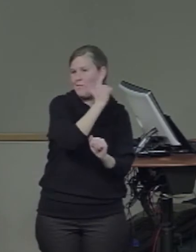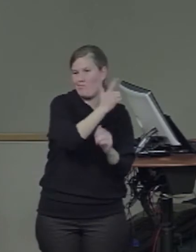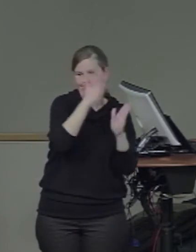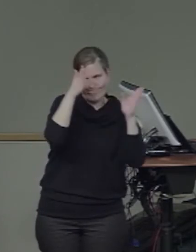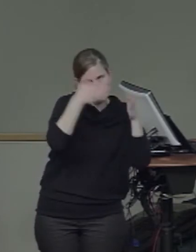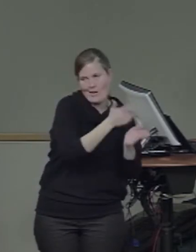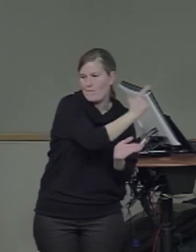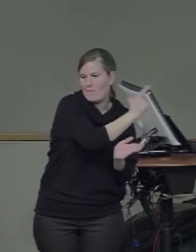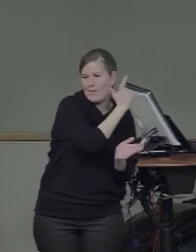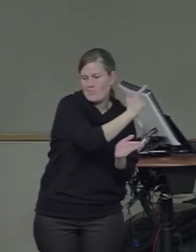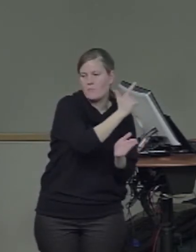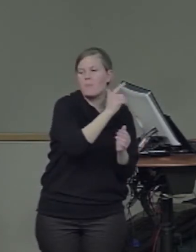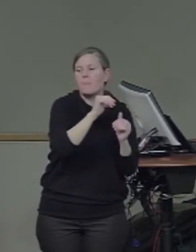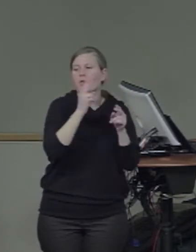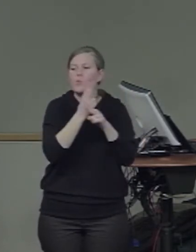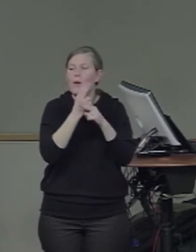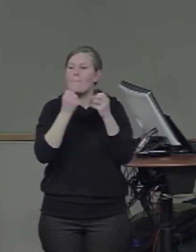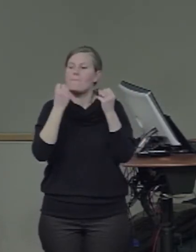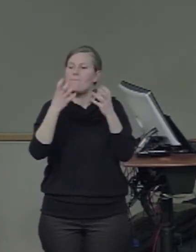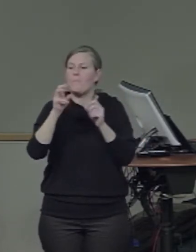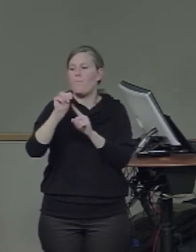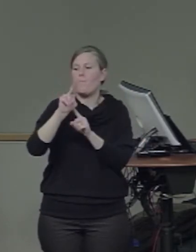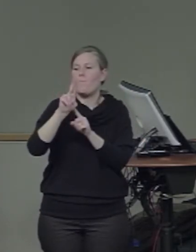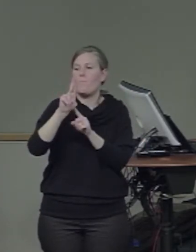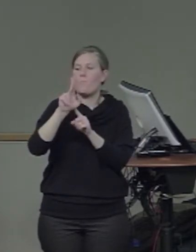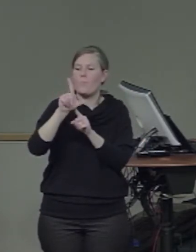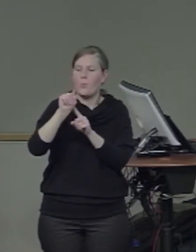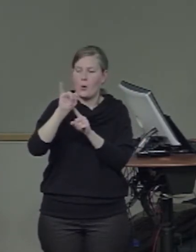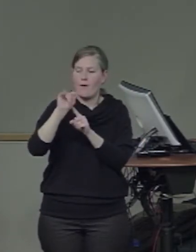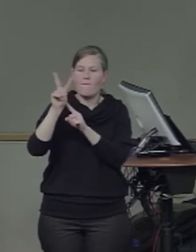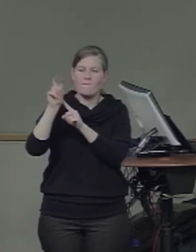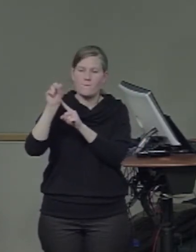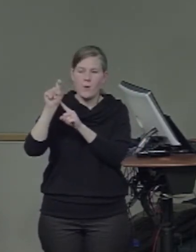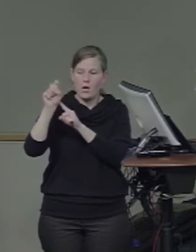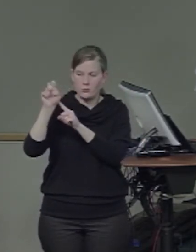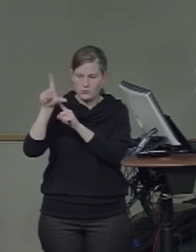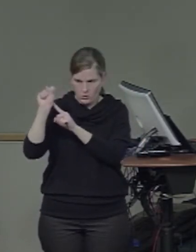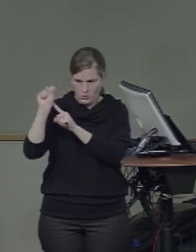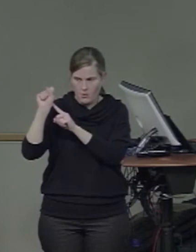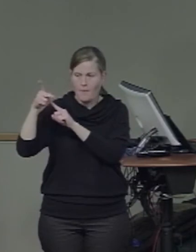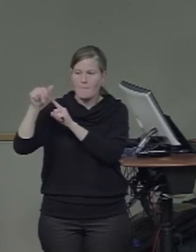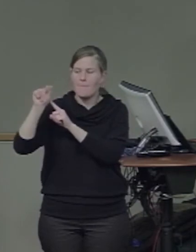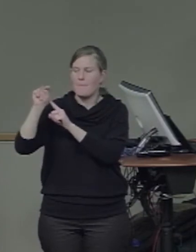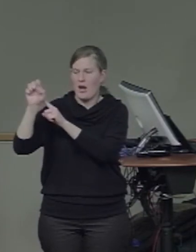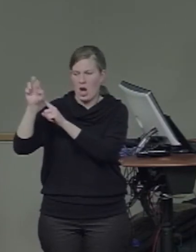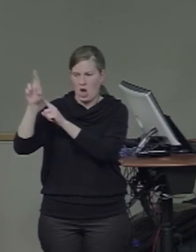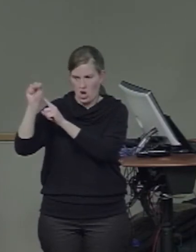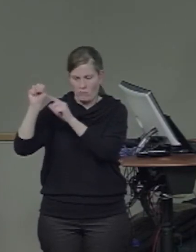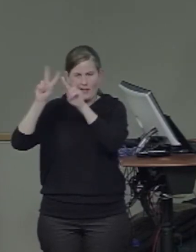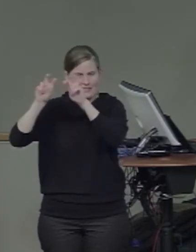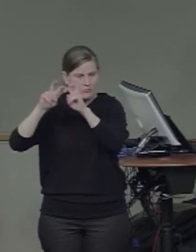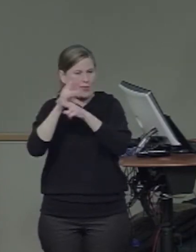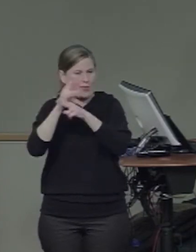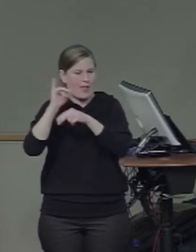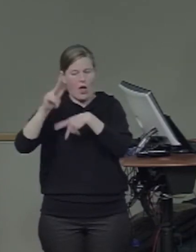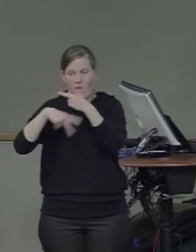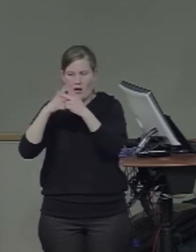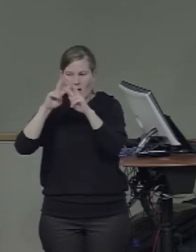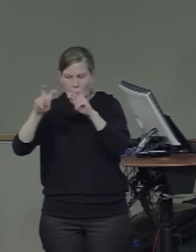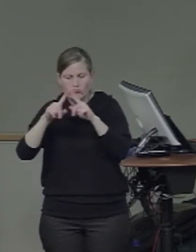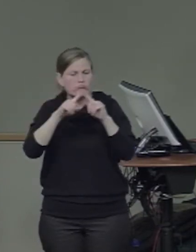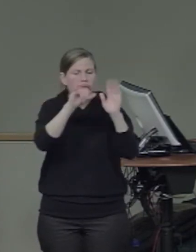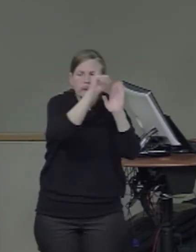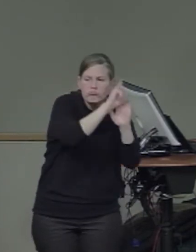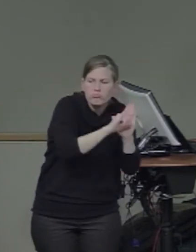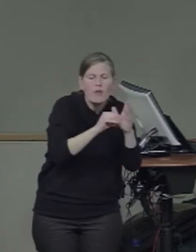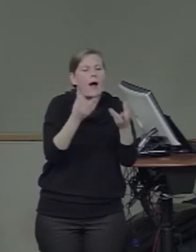-voxel pattern analysis to find voxels, small regions in the brain, that can be